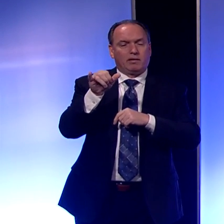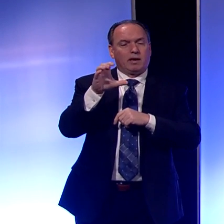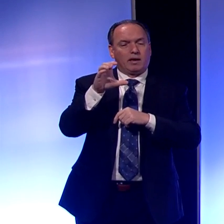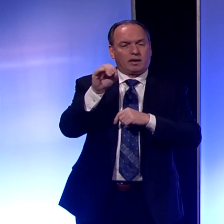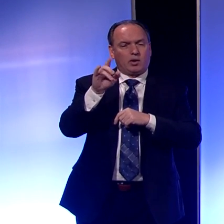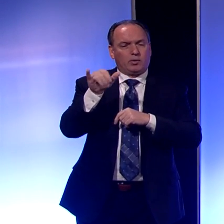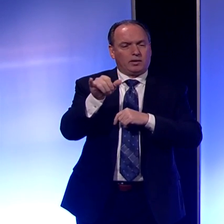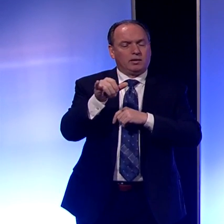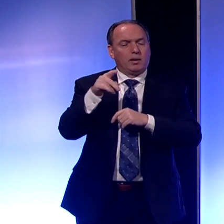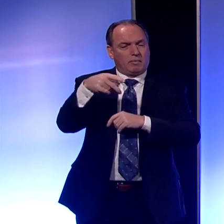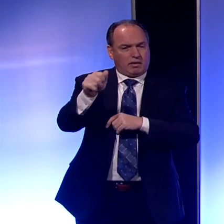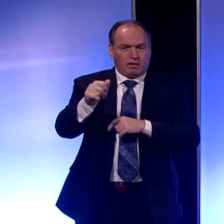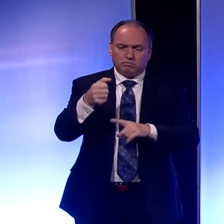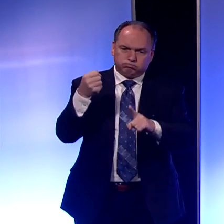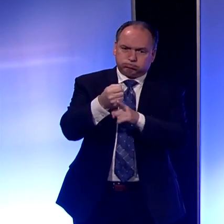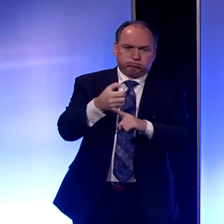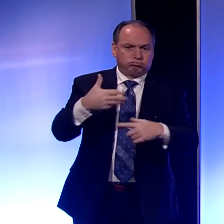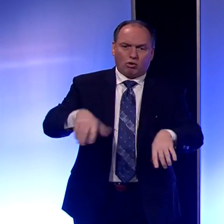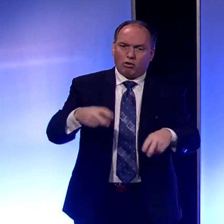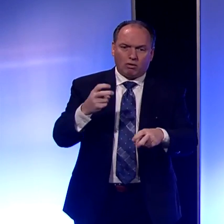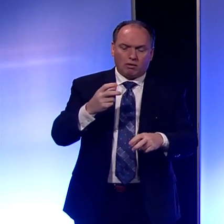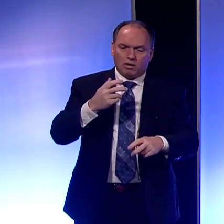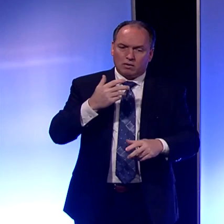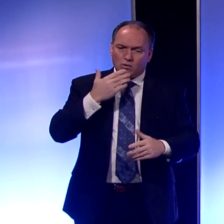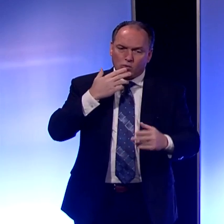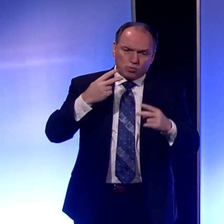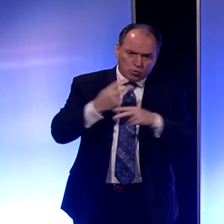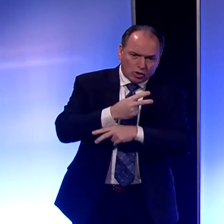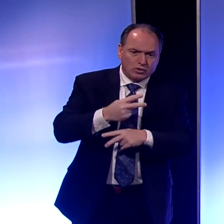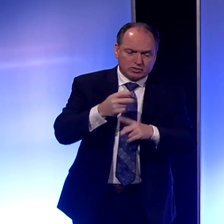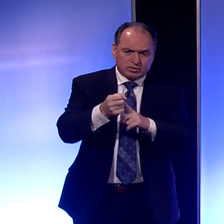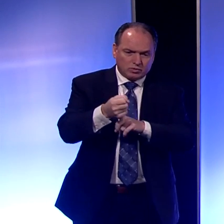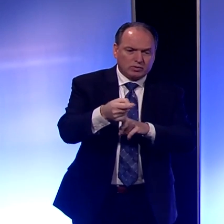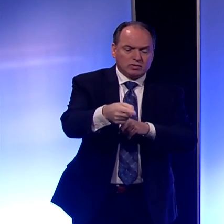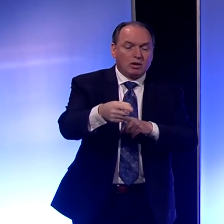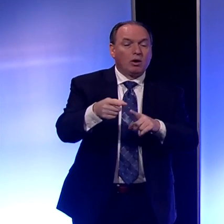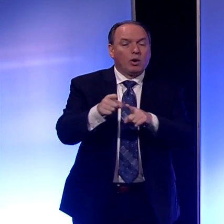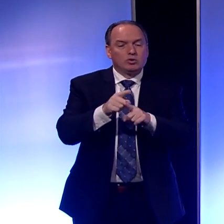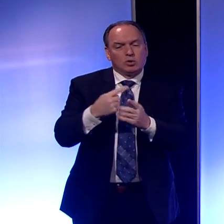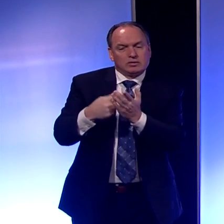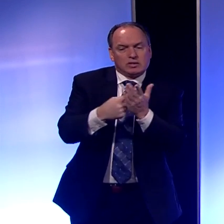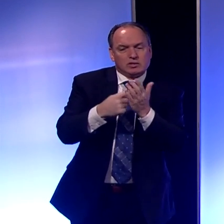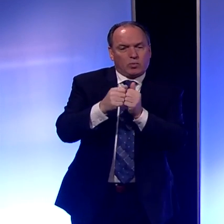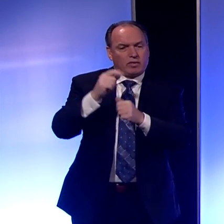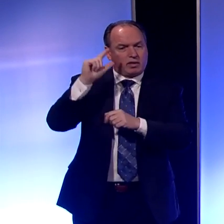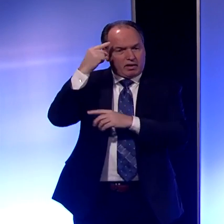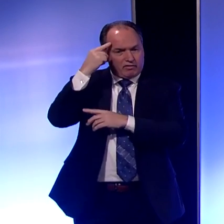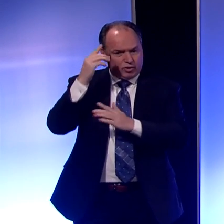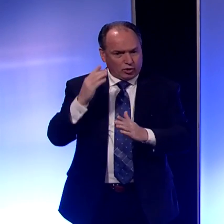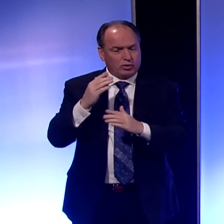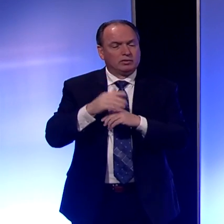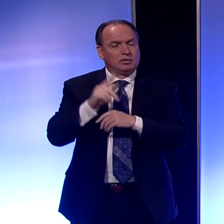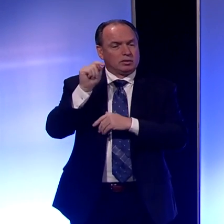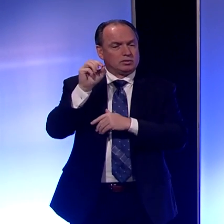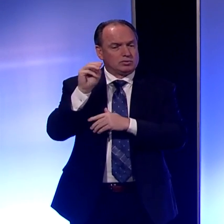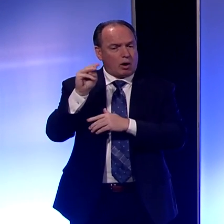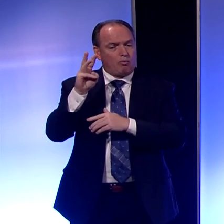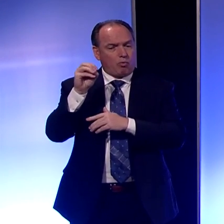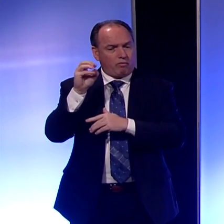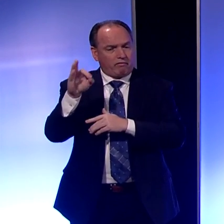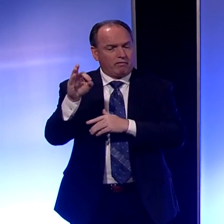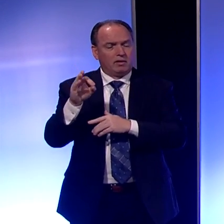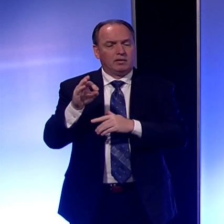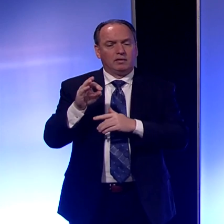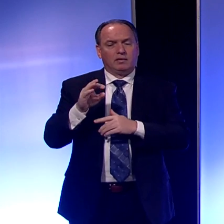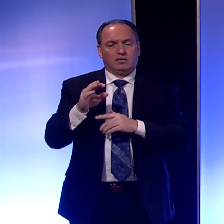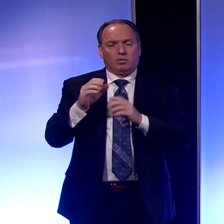is one of the hardest hit counties, as well as talking to the governor and getting his staff's